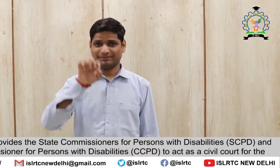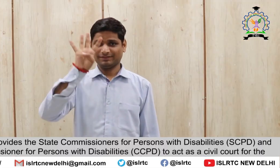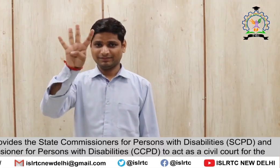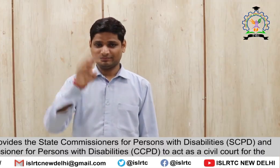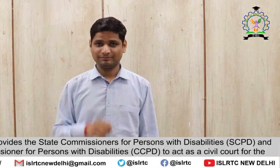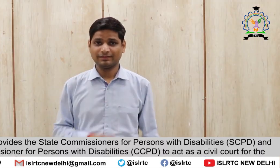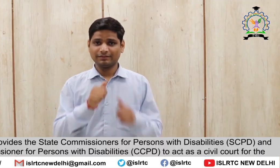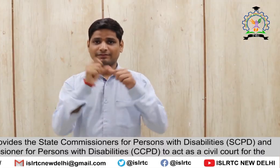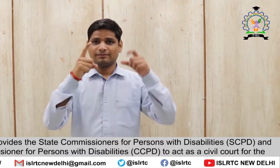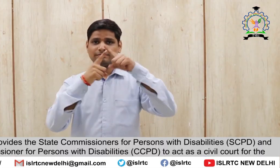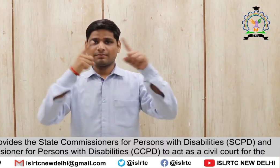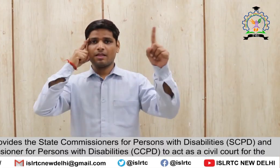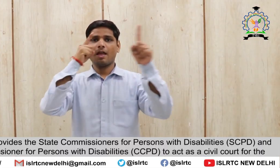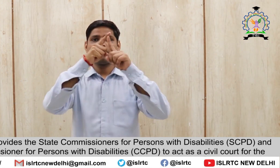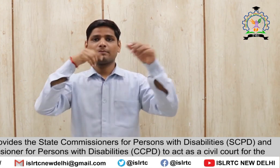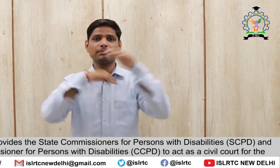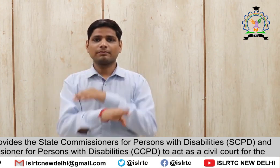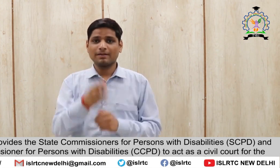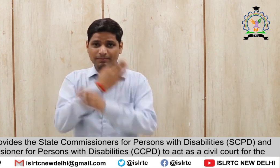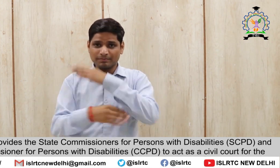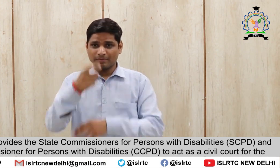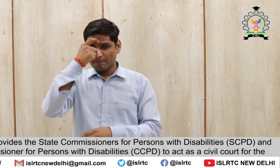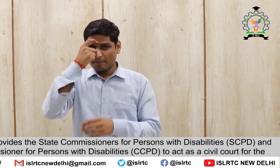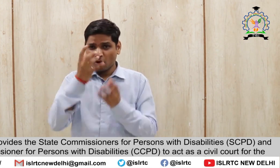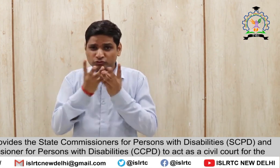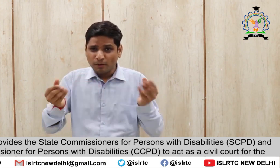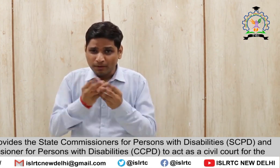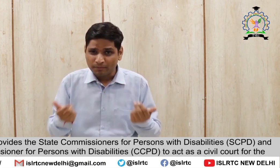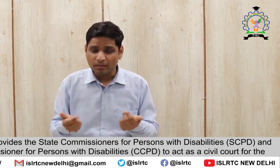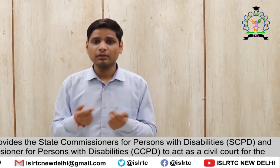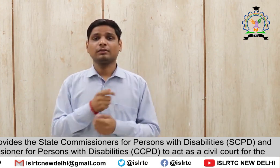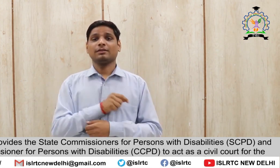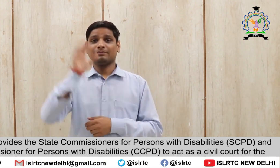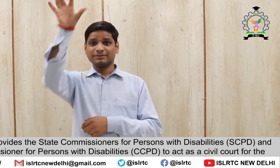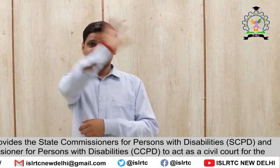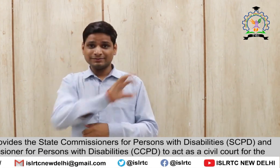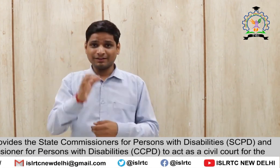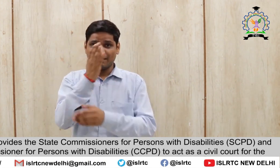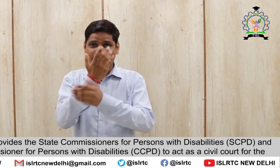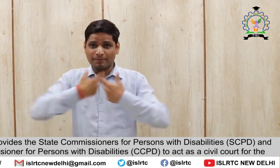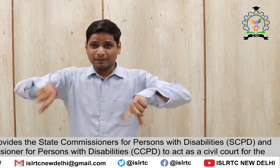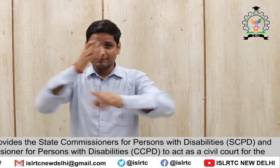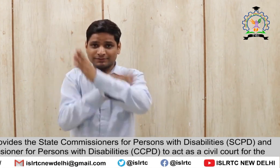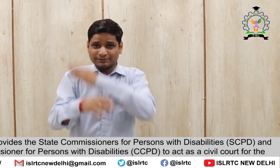13.4 The Act provides the State Commissioners for Persons with Disabilities